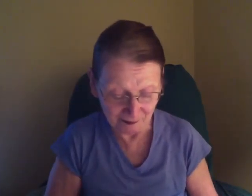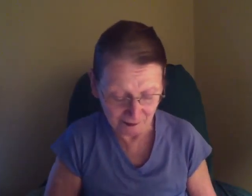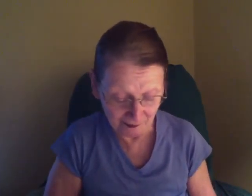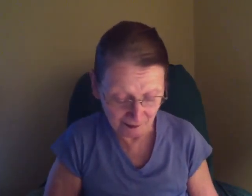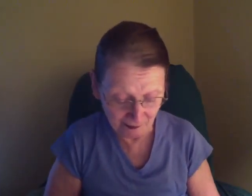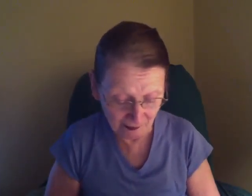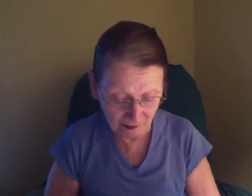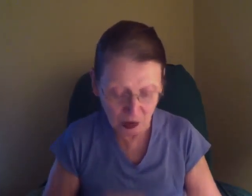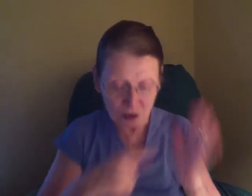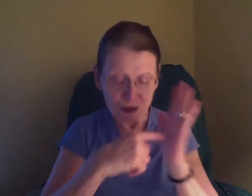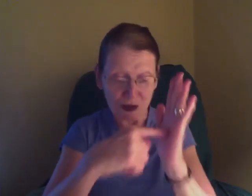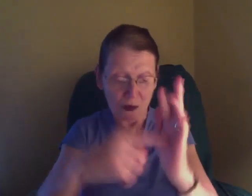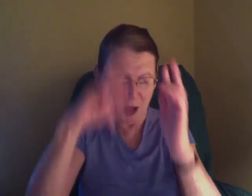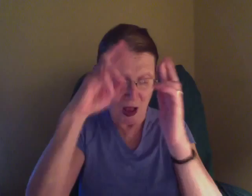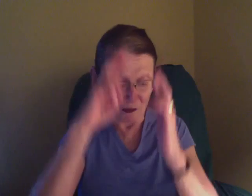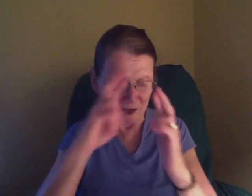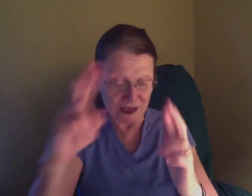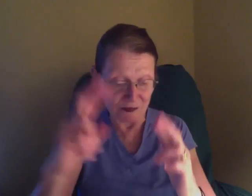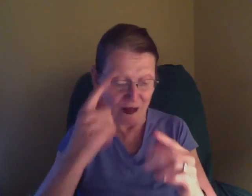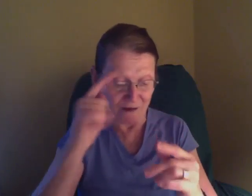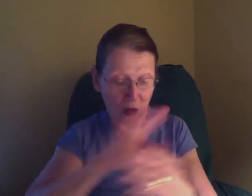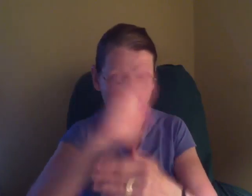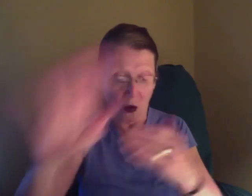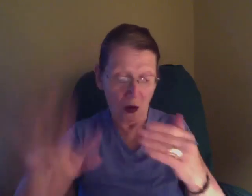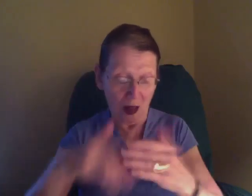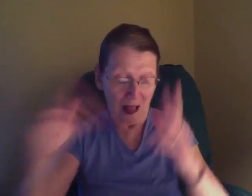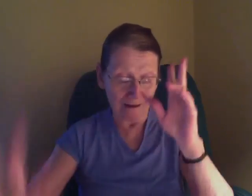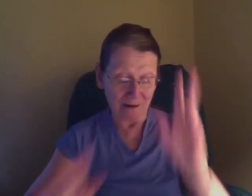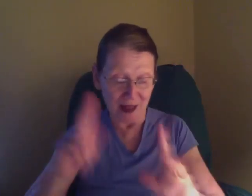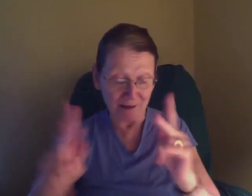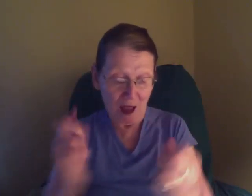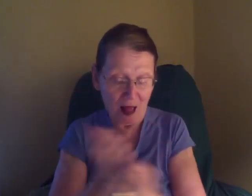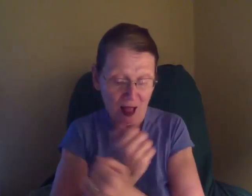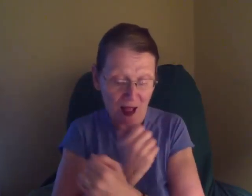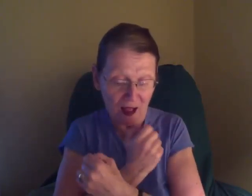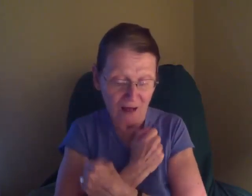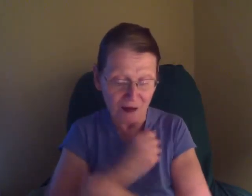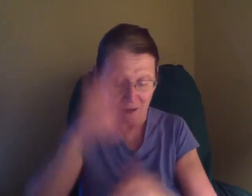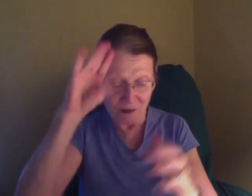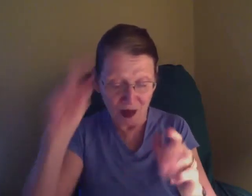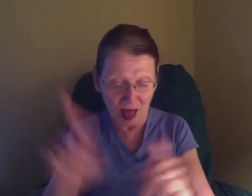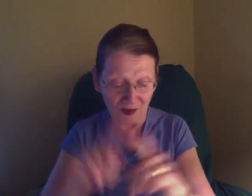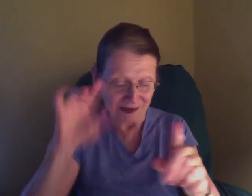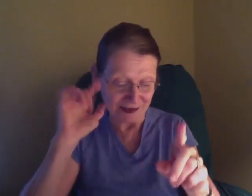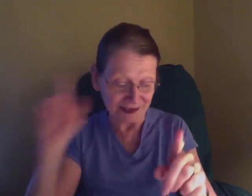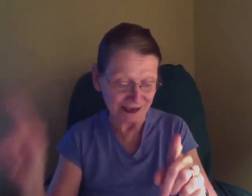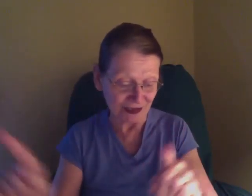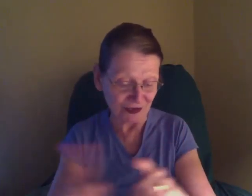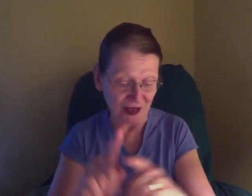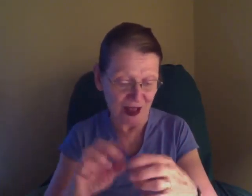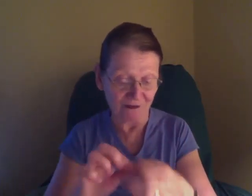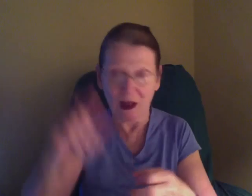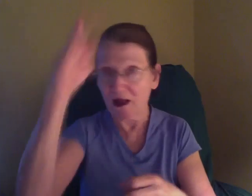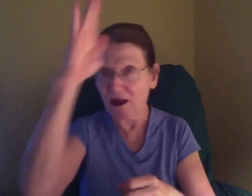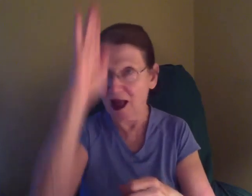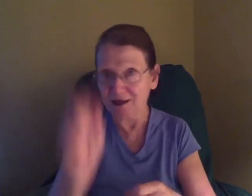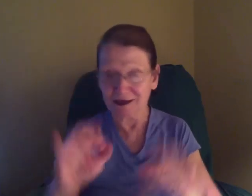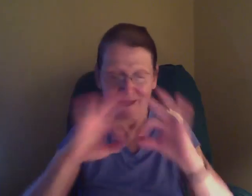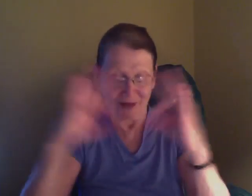I understand, and then I think I